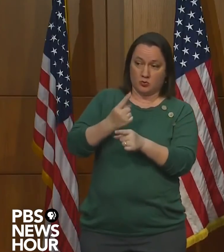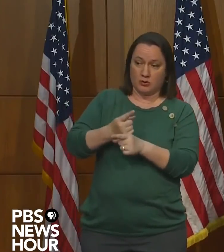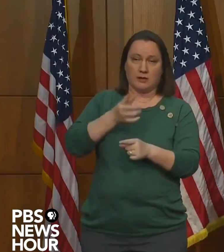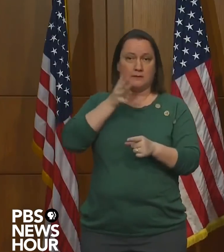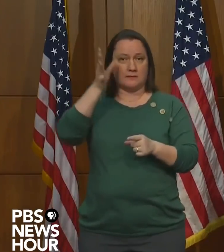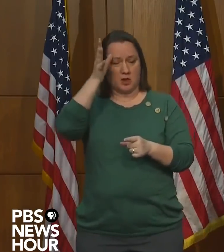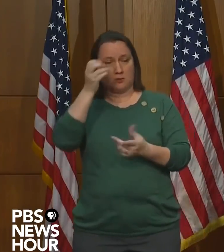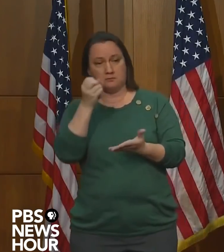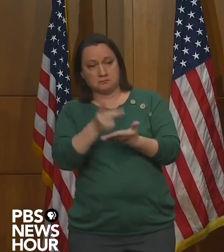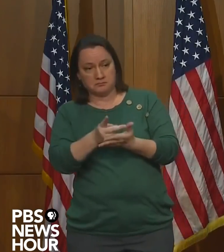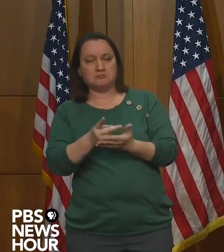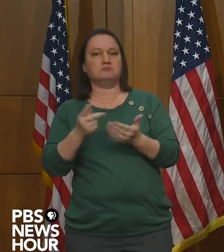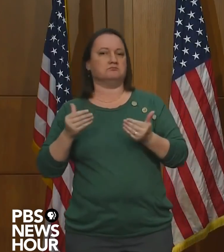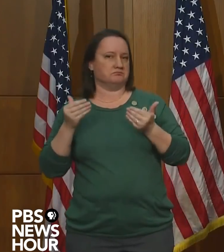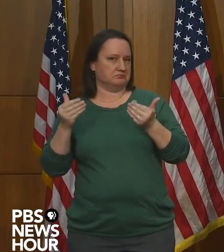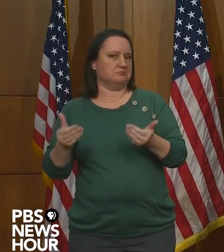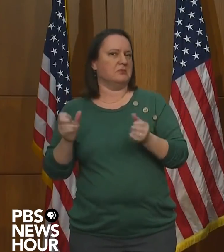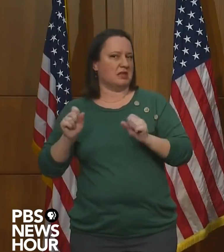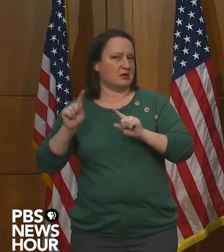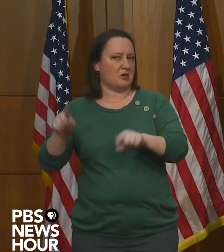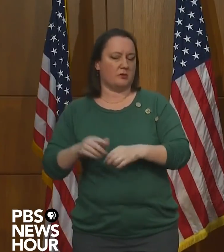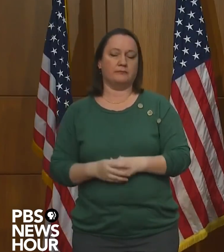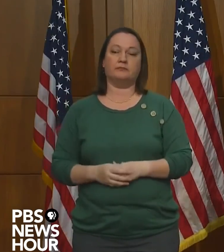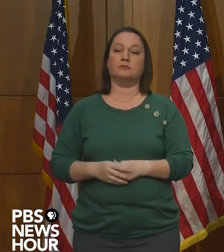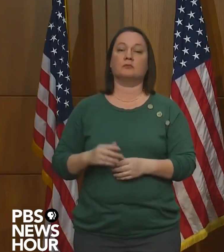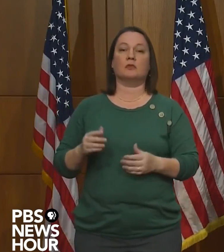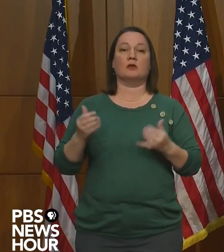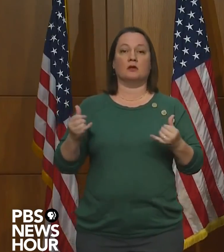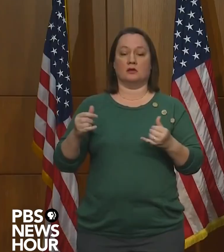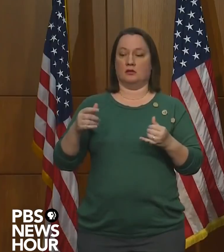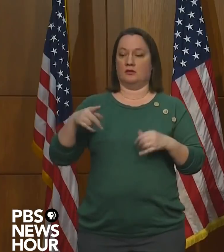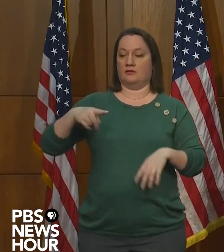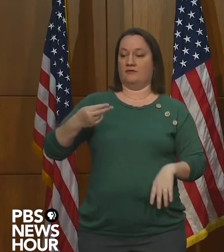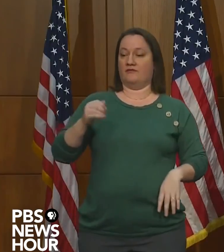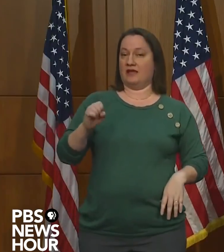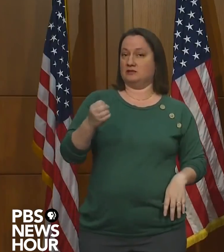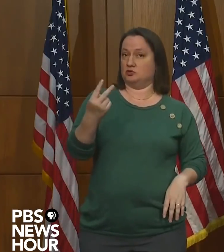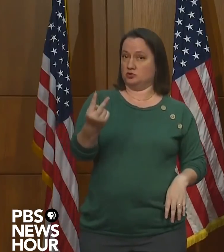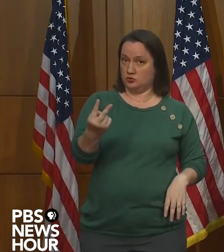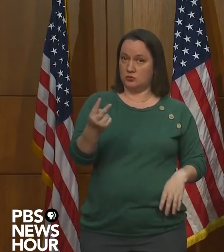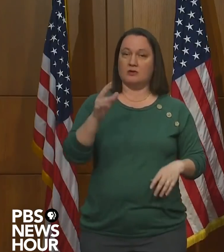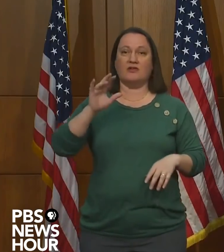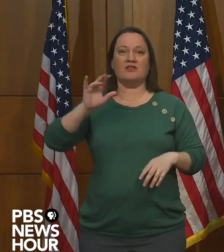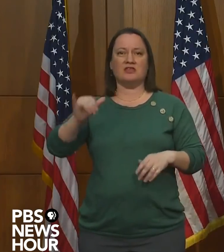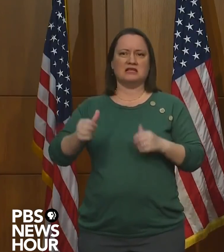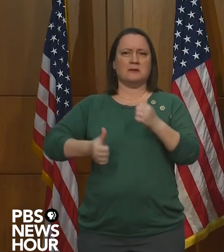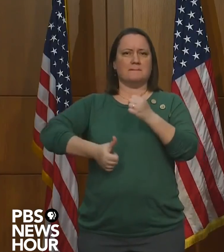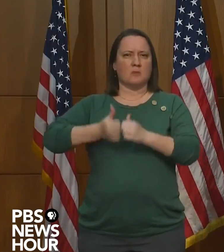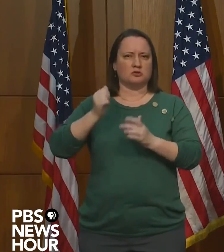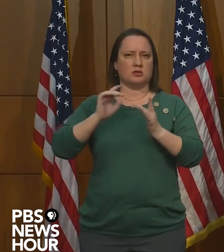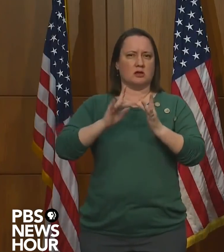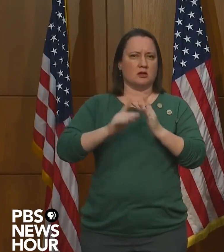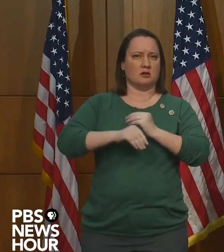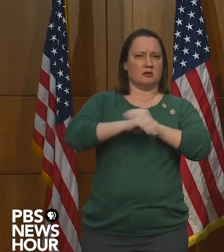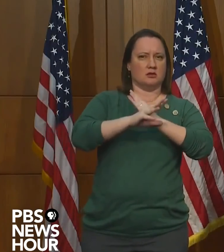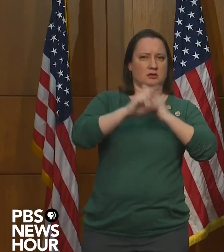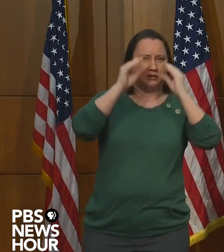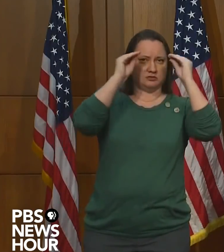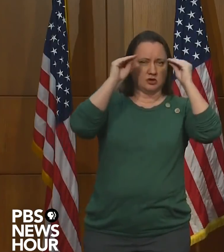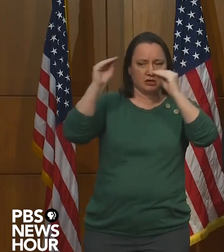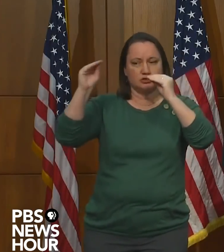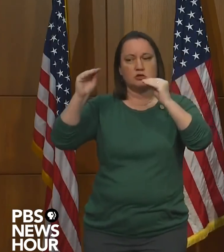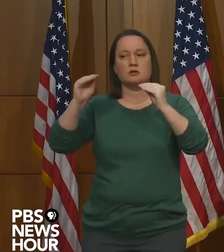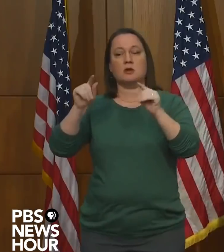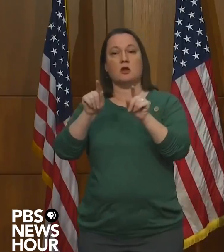Then we move into phase two, where we still have predominantly remote instruction. But in addition to the phase one exception,